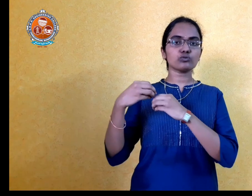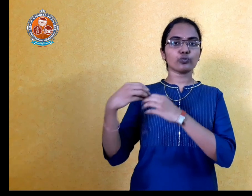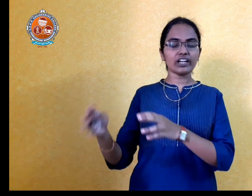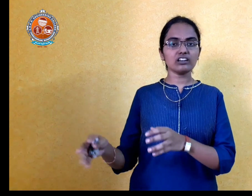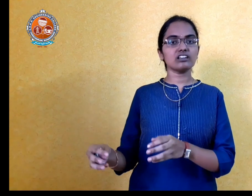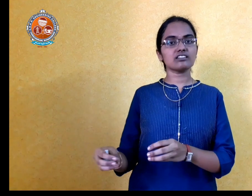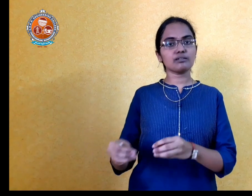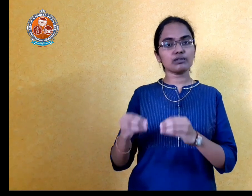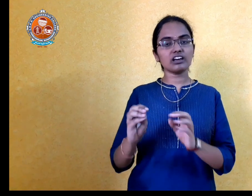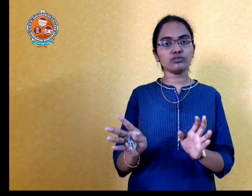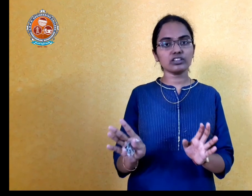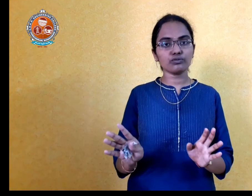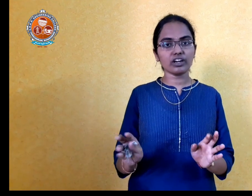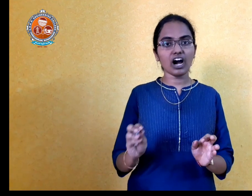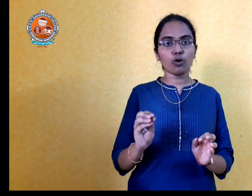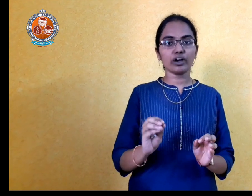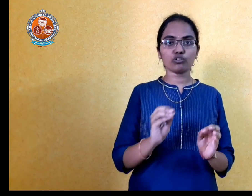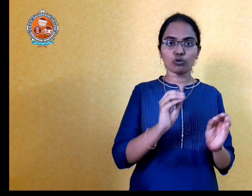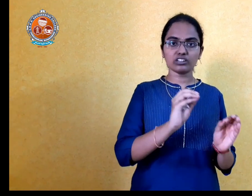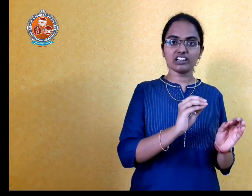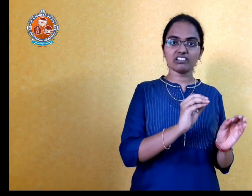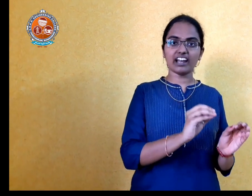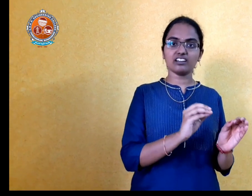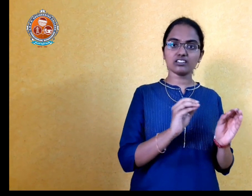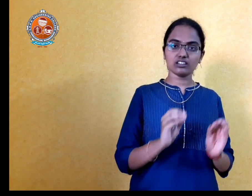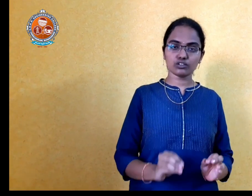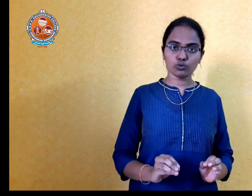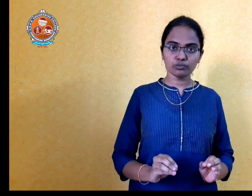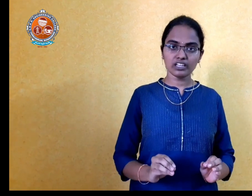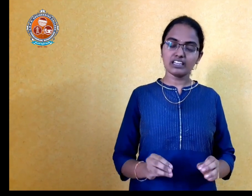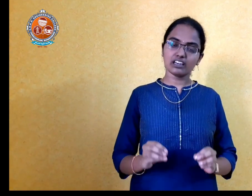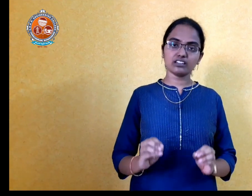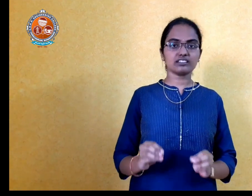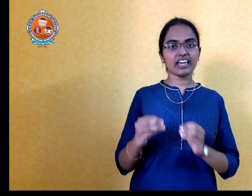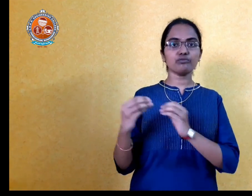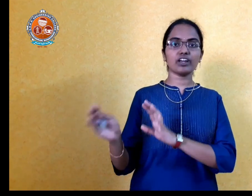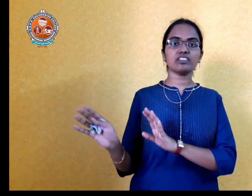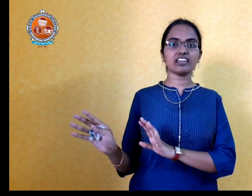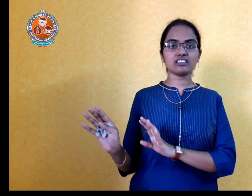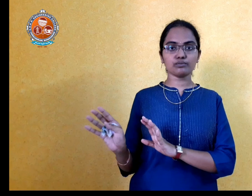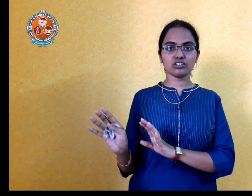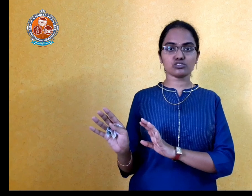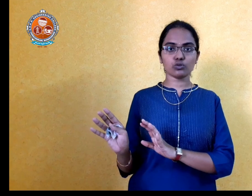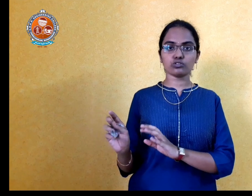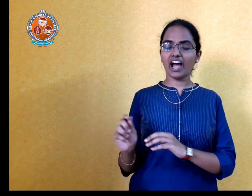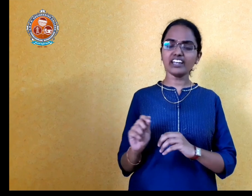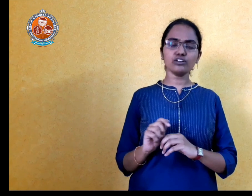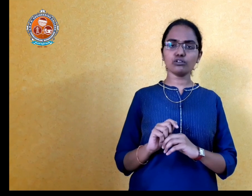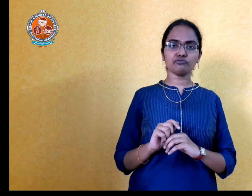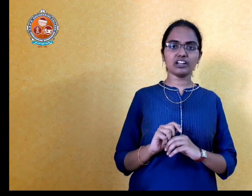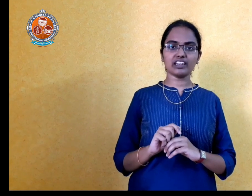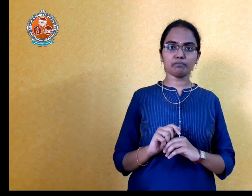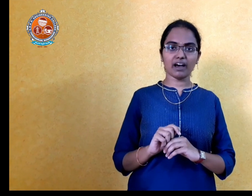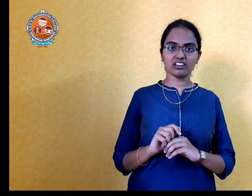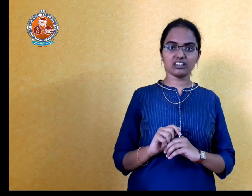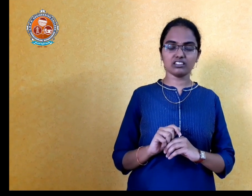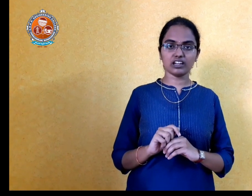went similar in the way how I wrote the grand test in the room. Same way in the exam session also. I did not feel any panic in them.